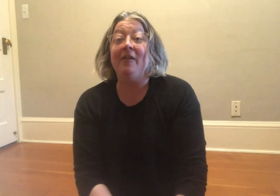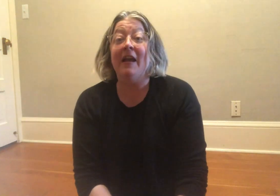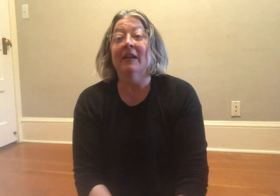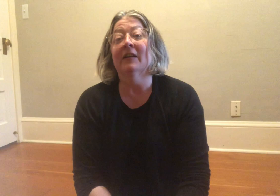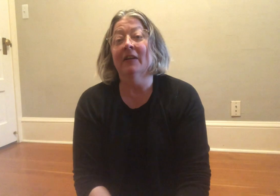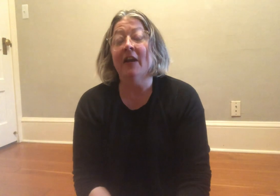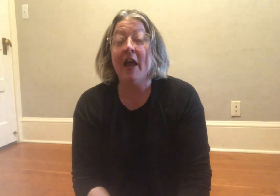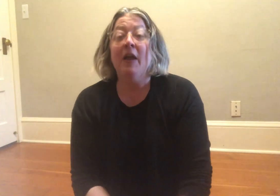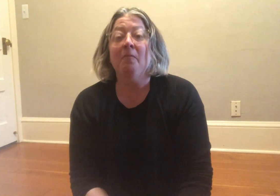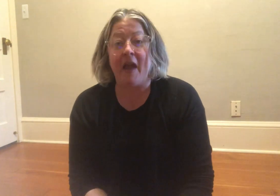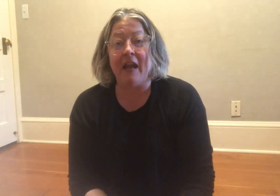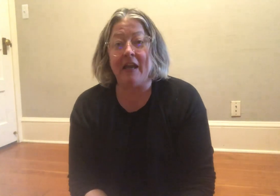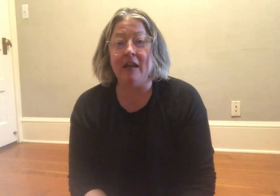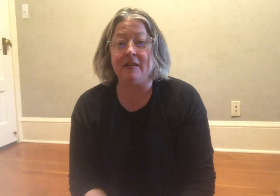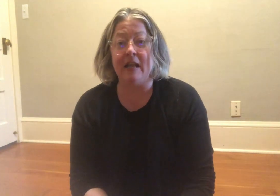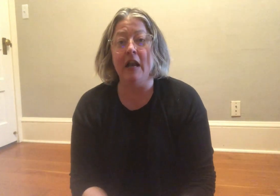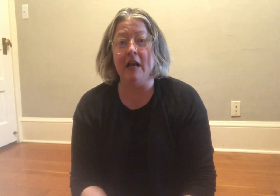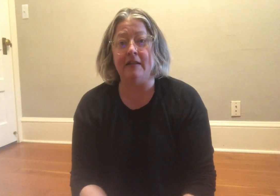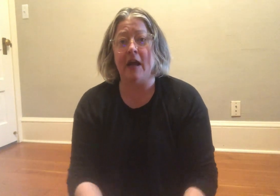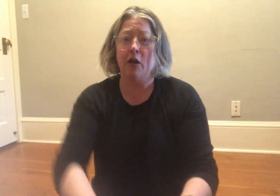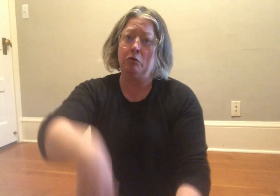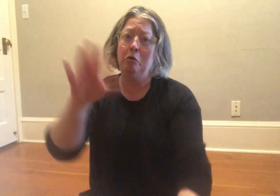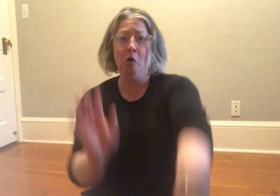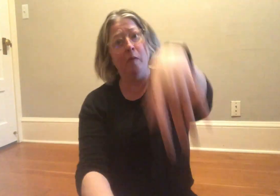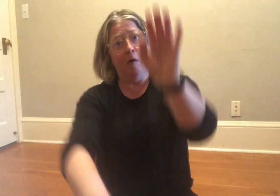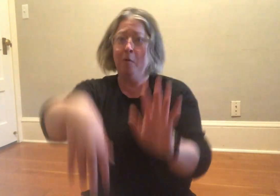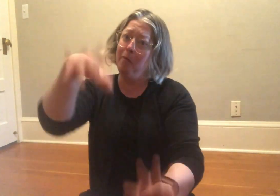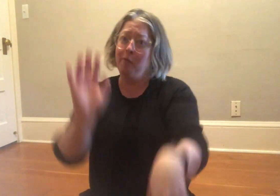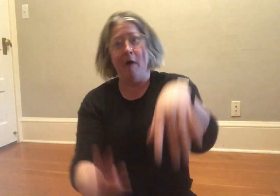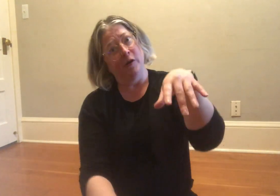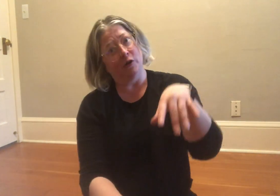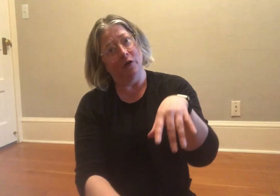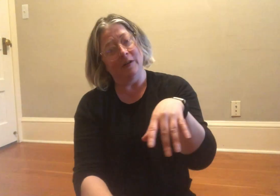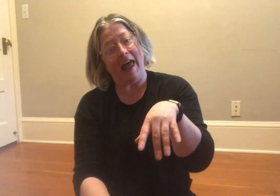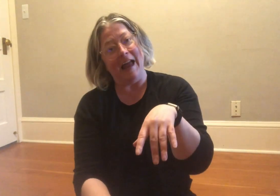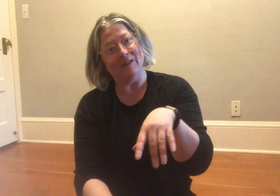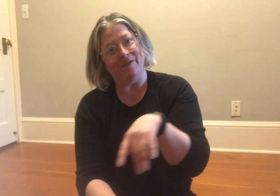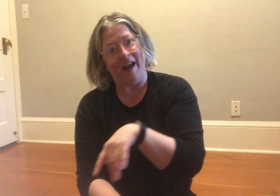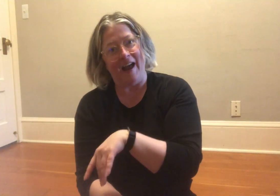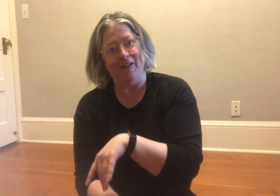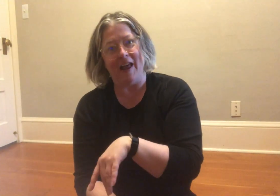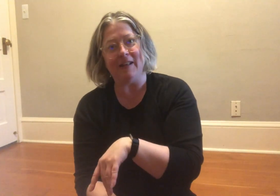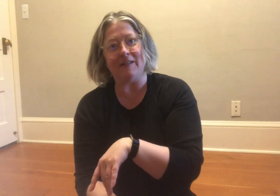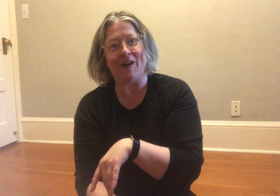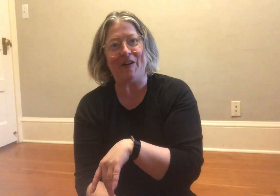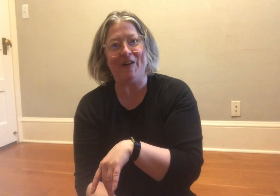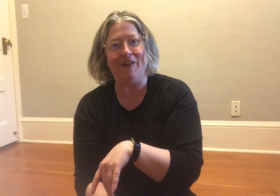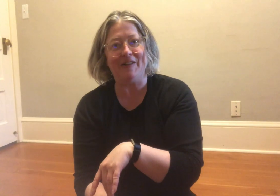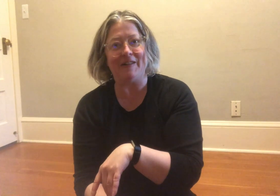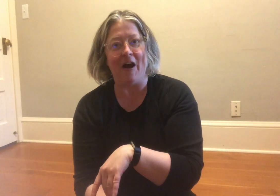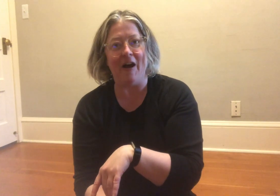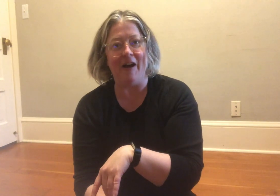making silly sounds aren't you glad you found the circle song